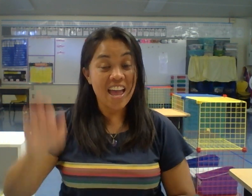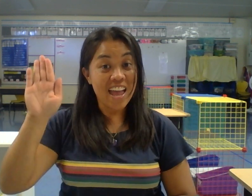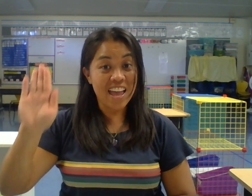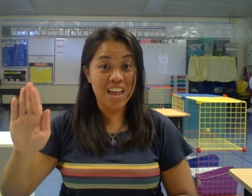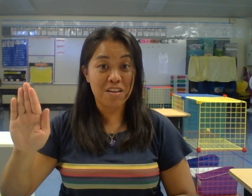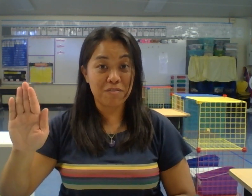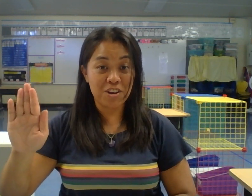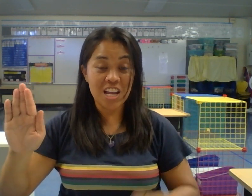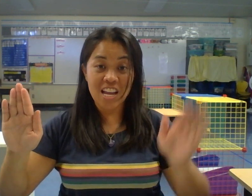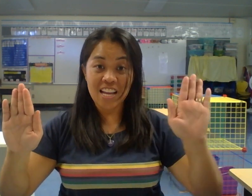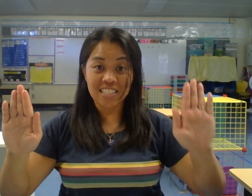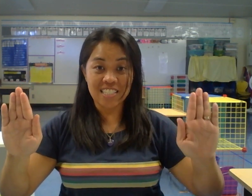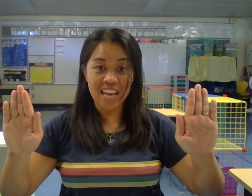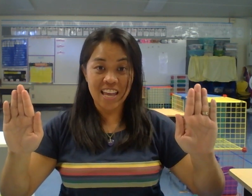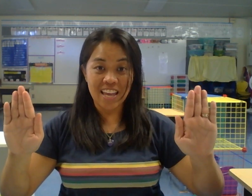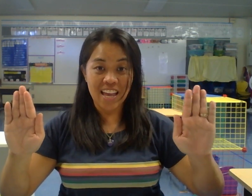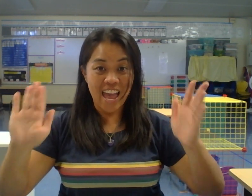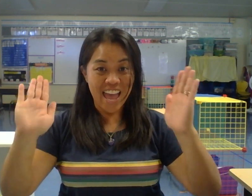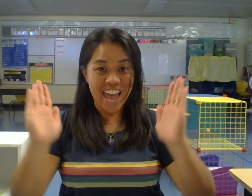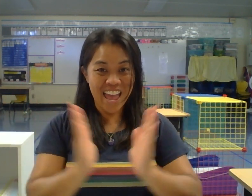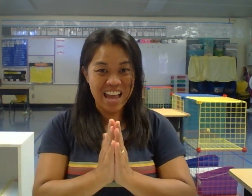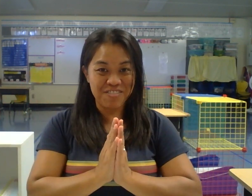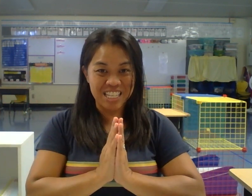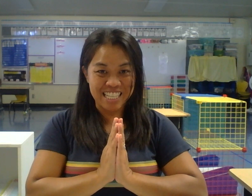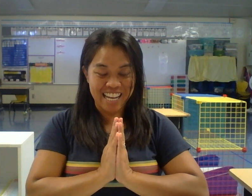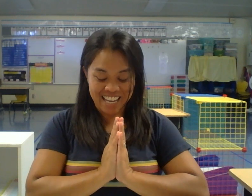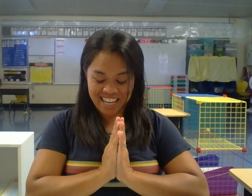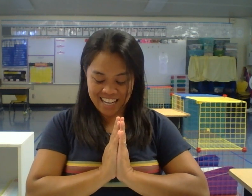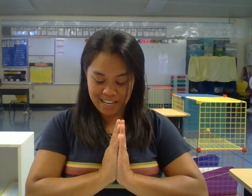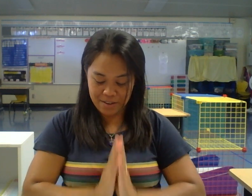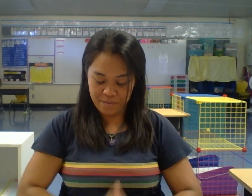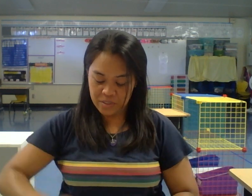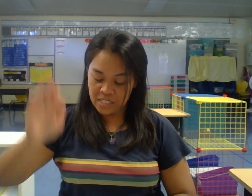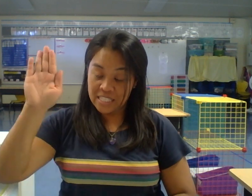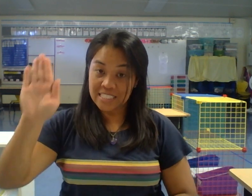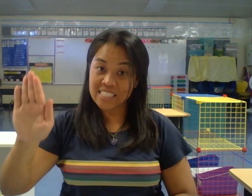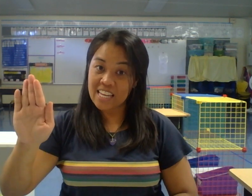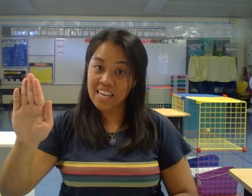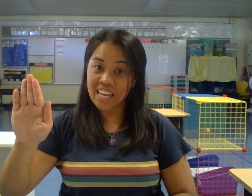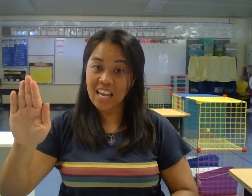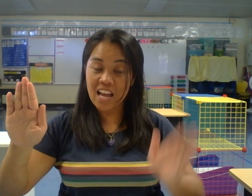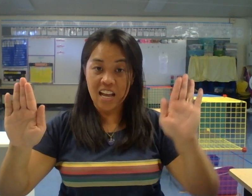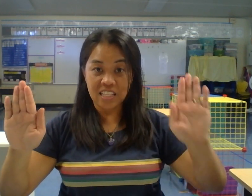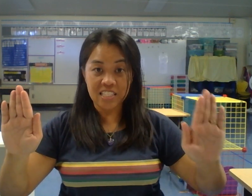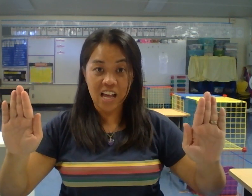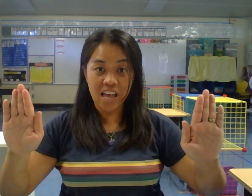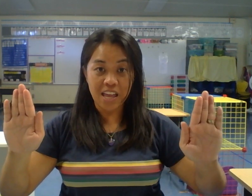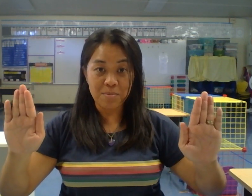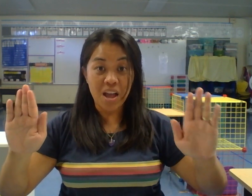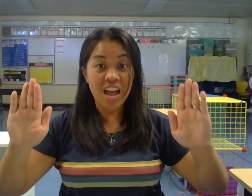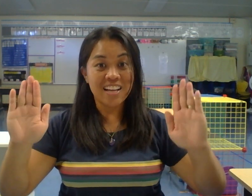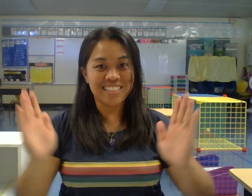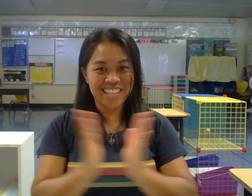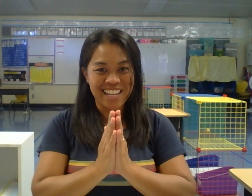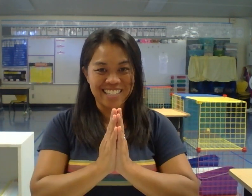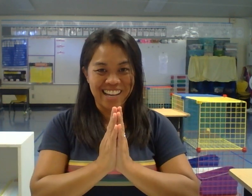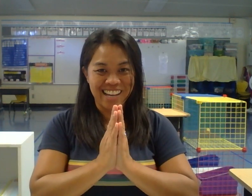Every. Day. Every. Day. Day. Time. Day. Time.